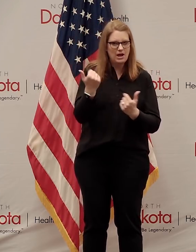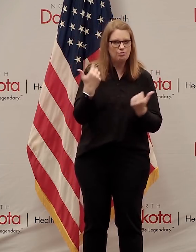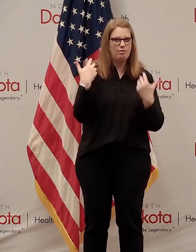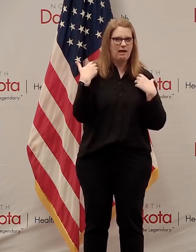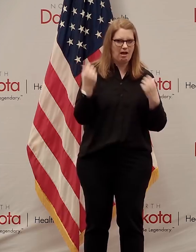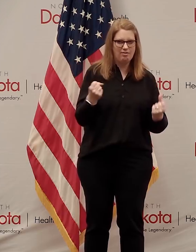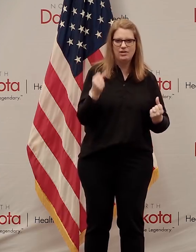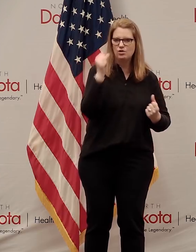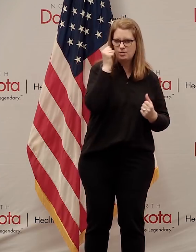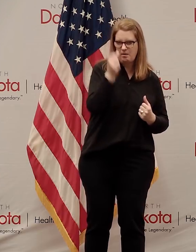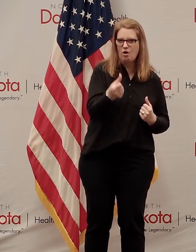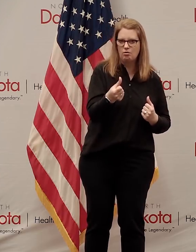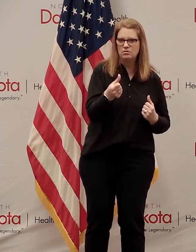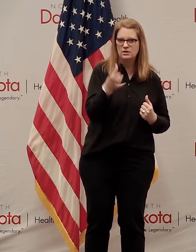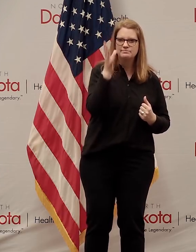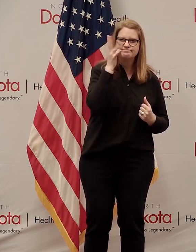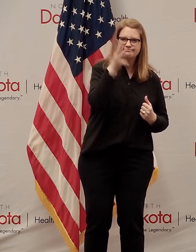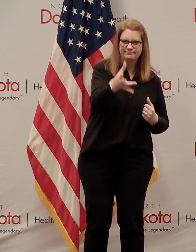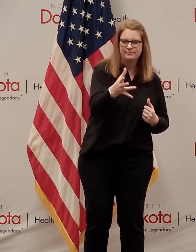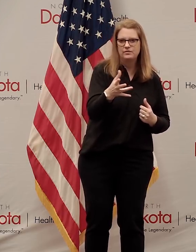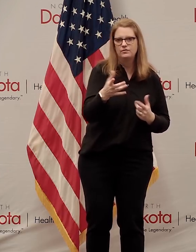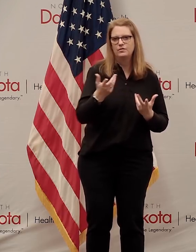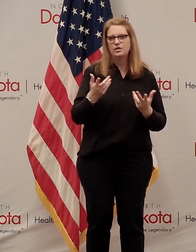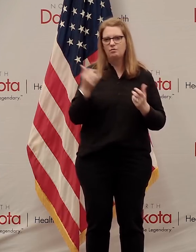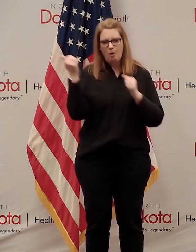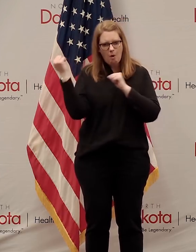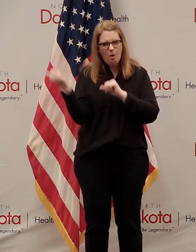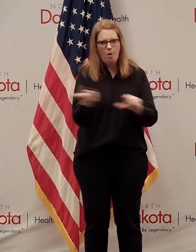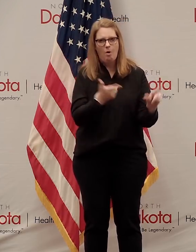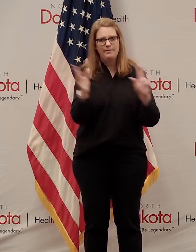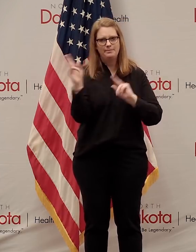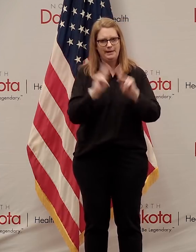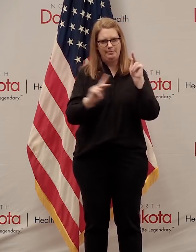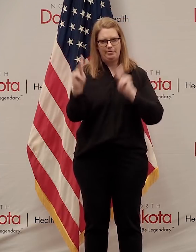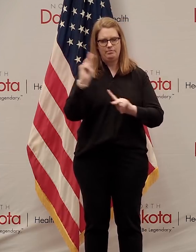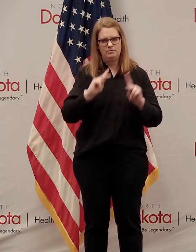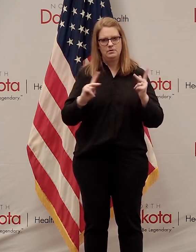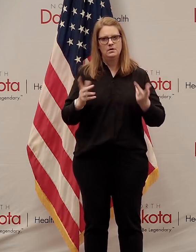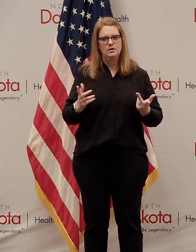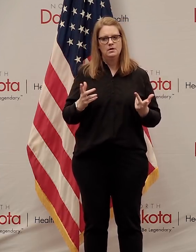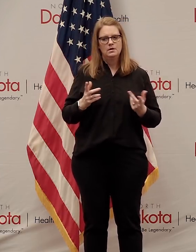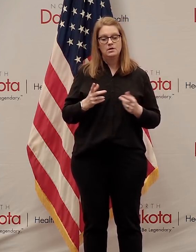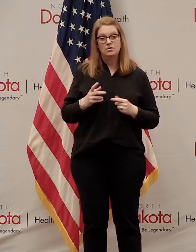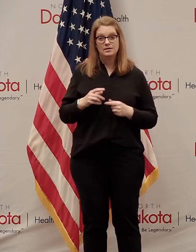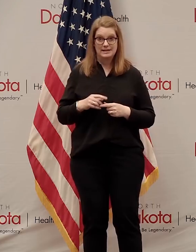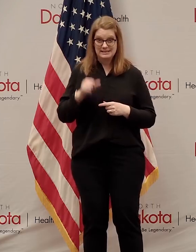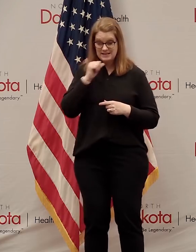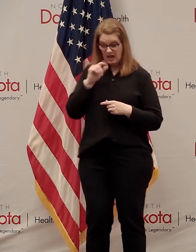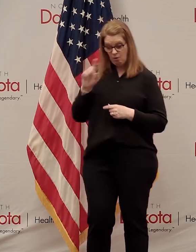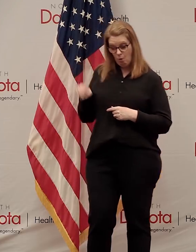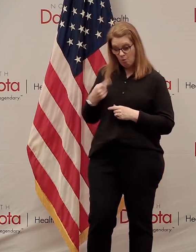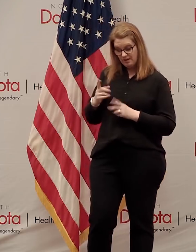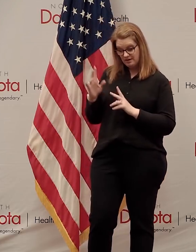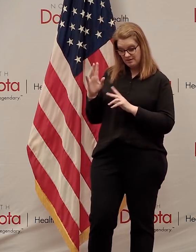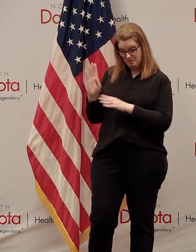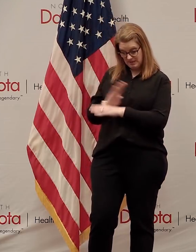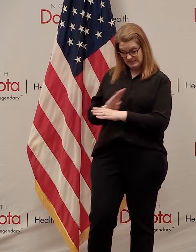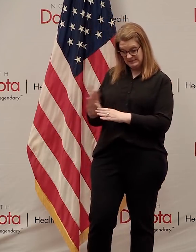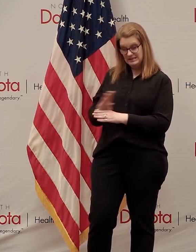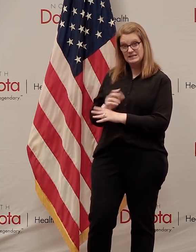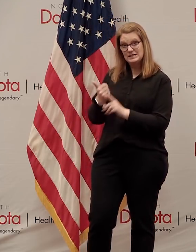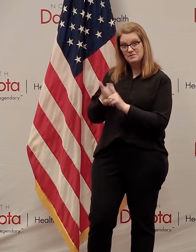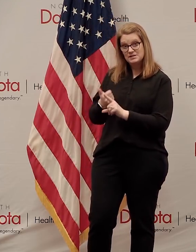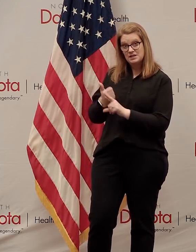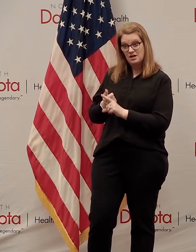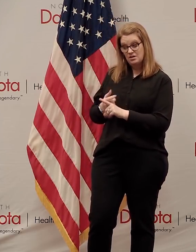our employers, employees, and customers. And it will apply not only to those businesses that were affected by the executive orders, but it's to apply